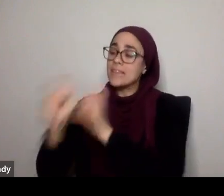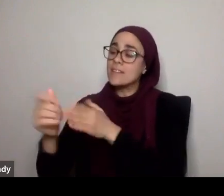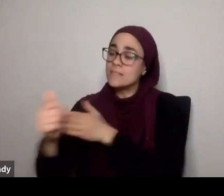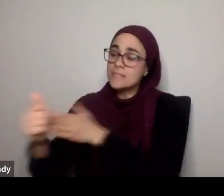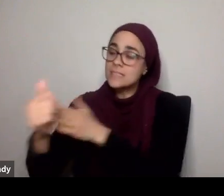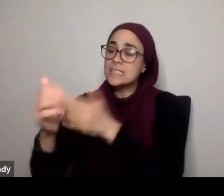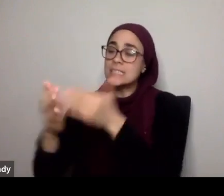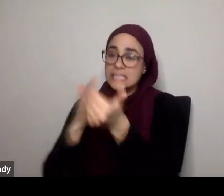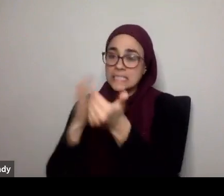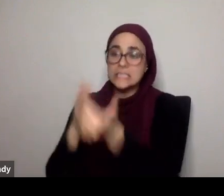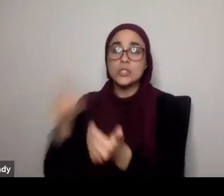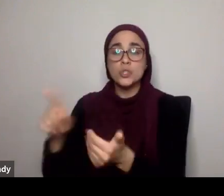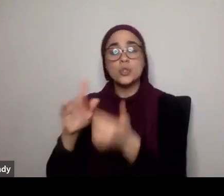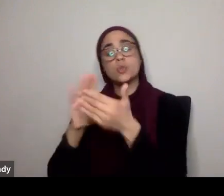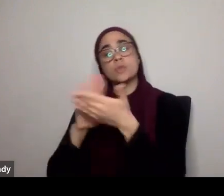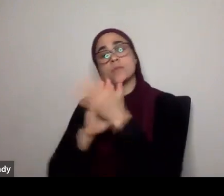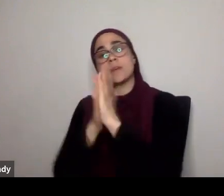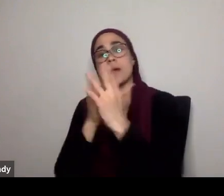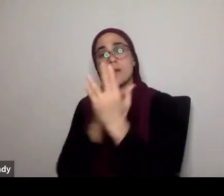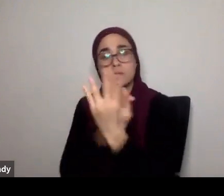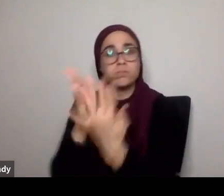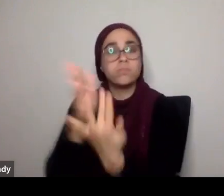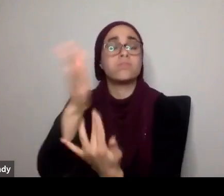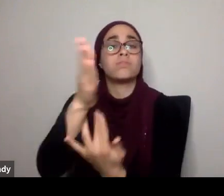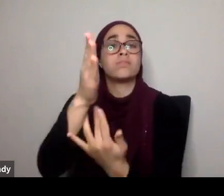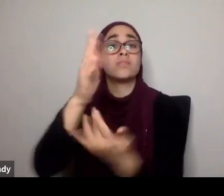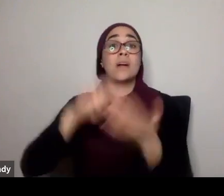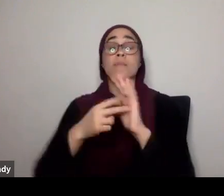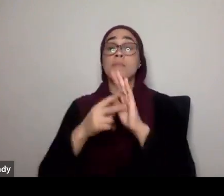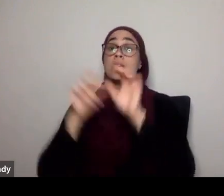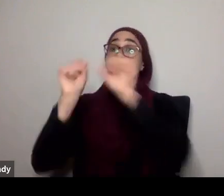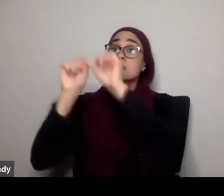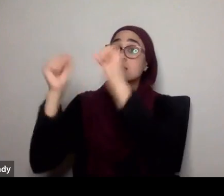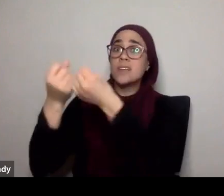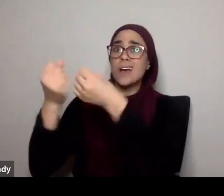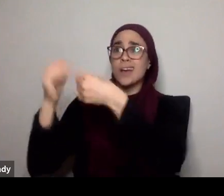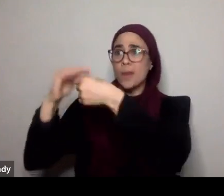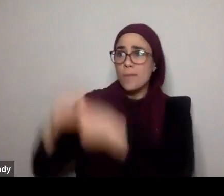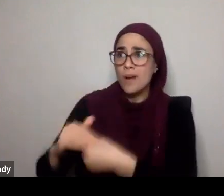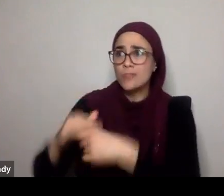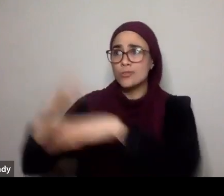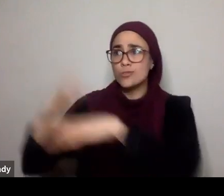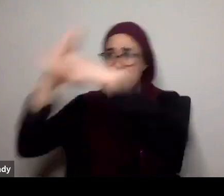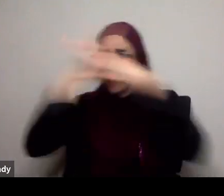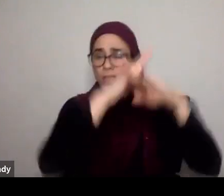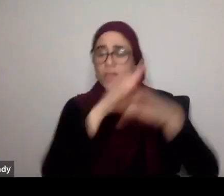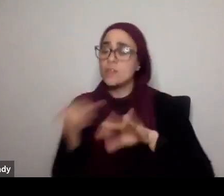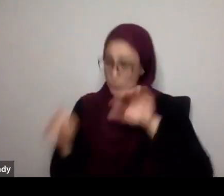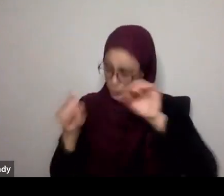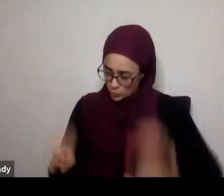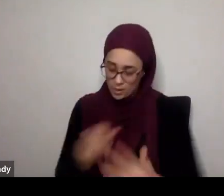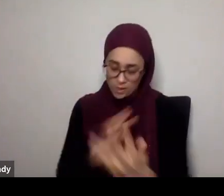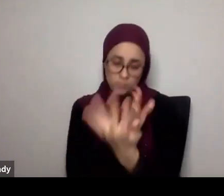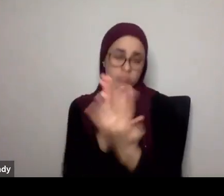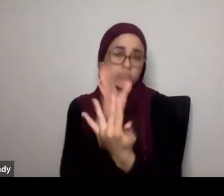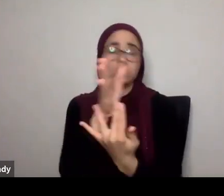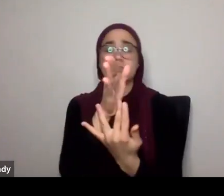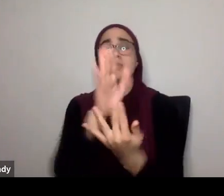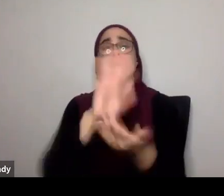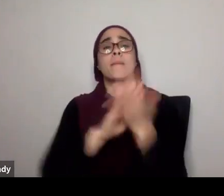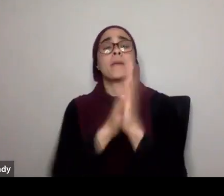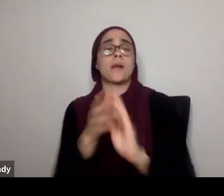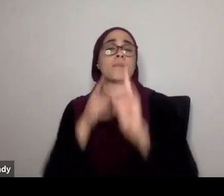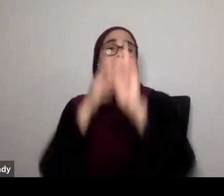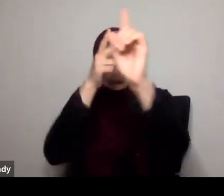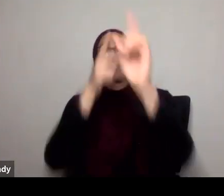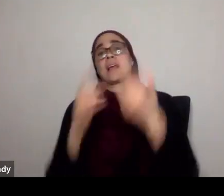will make it easy for you, to resist the societal pressures, and the peer pressure, and whatever else is out there, to ease you towards,